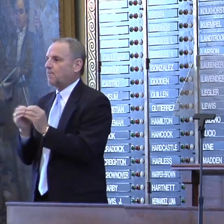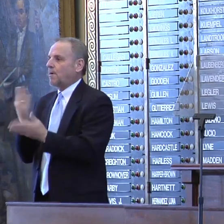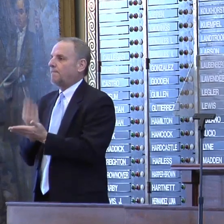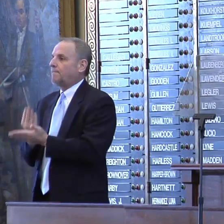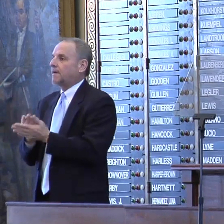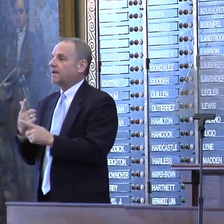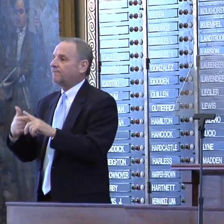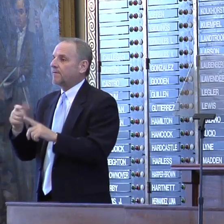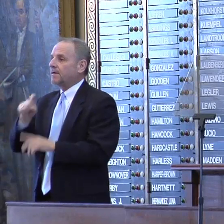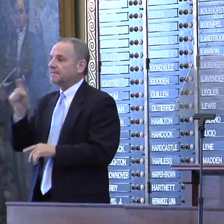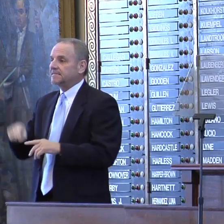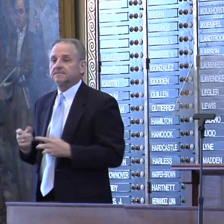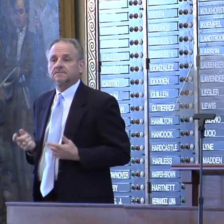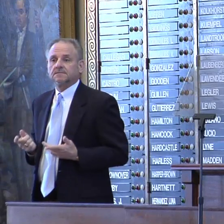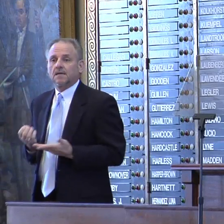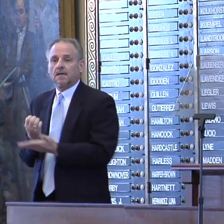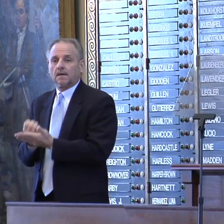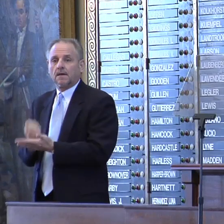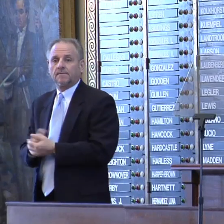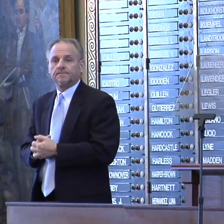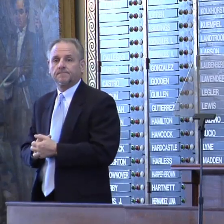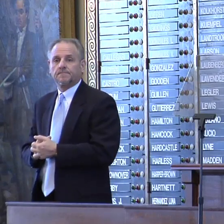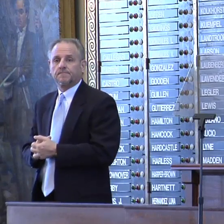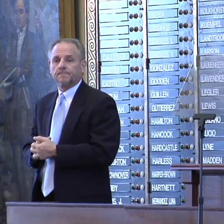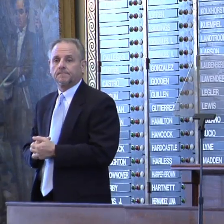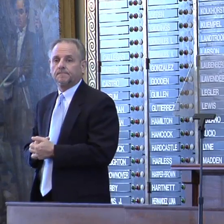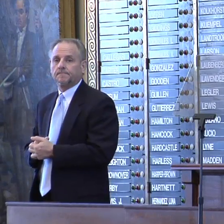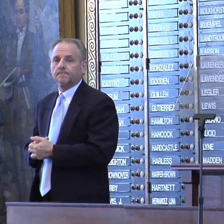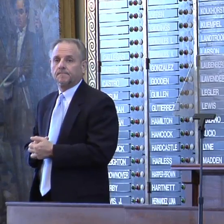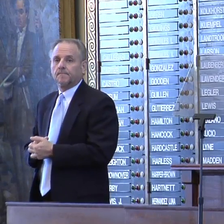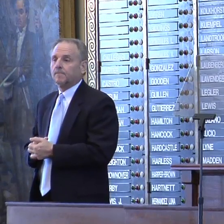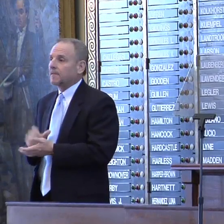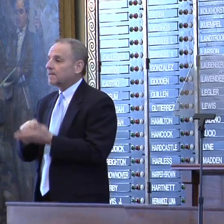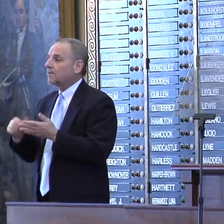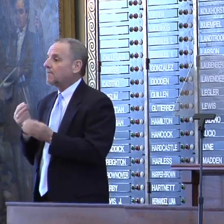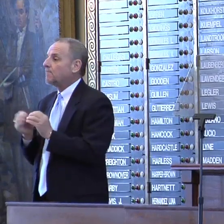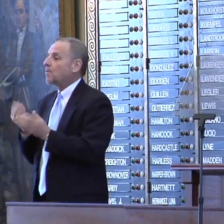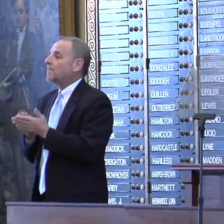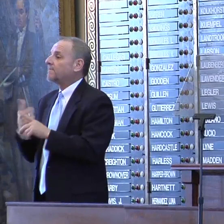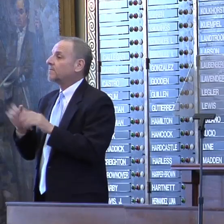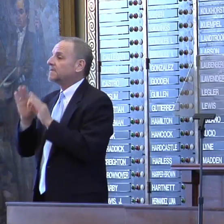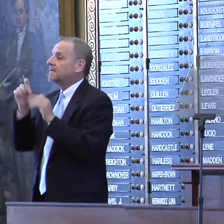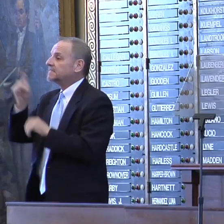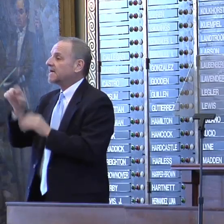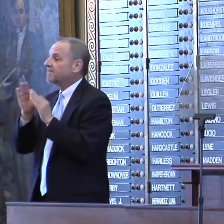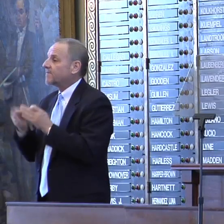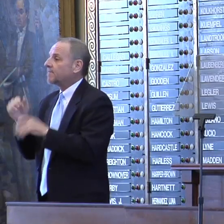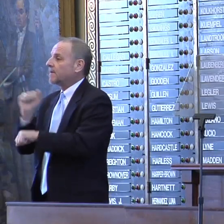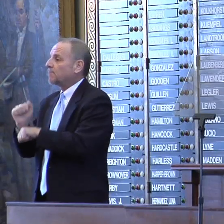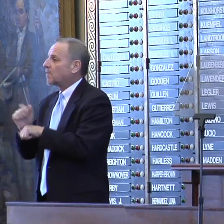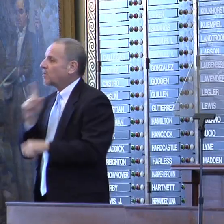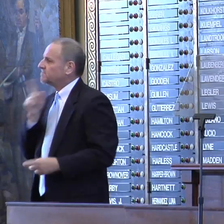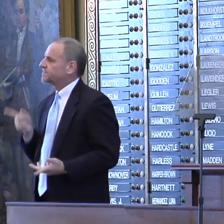from Texas families and employers